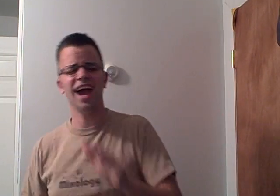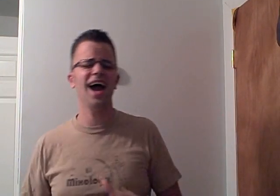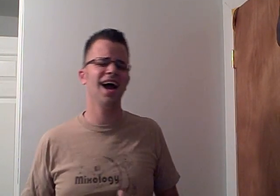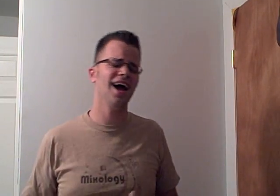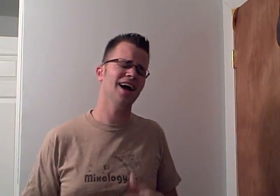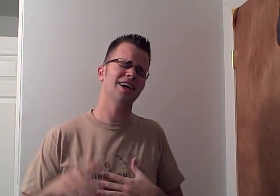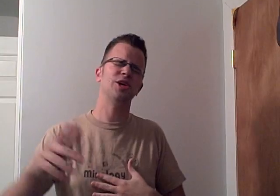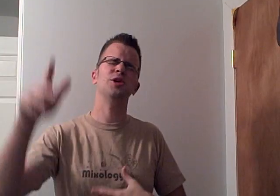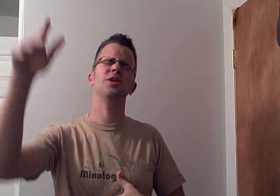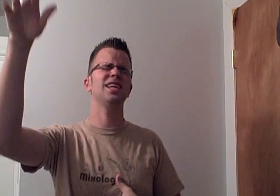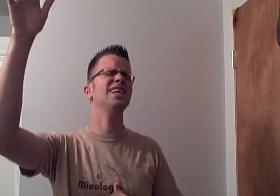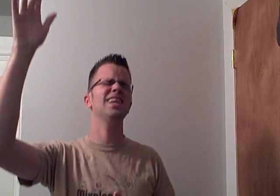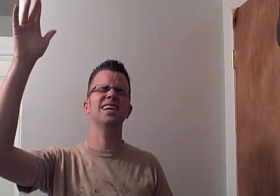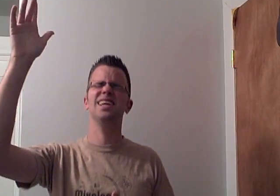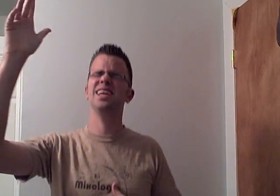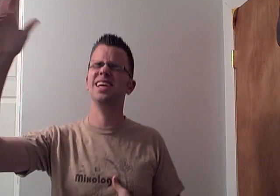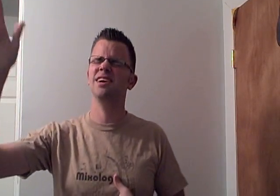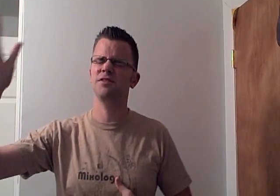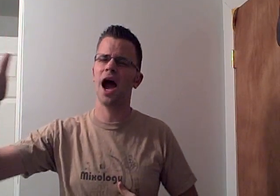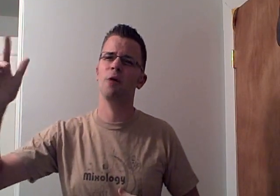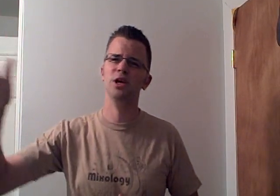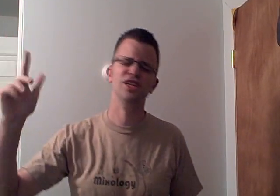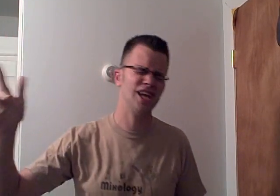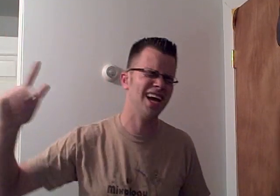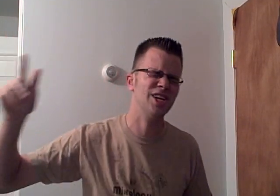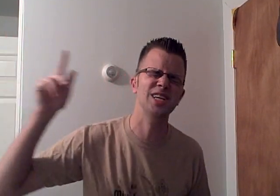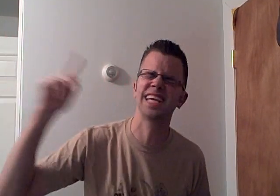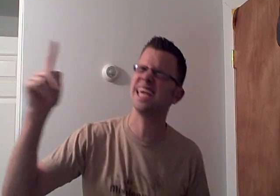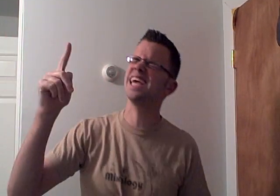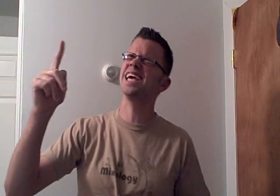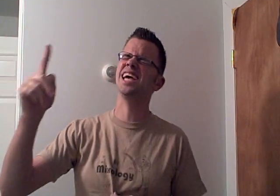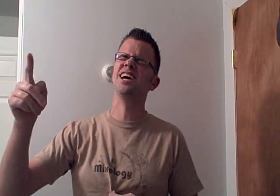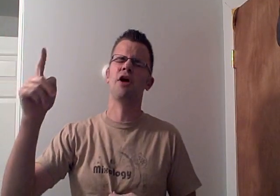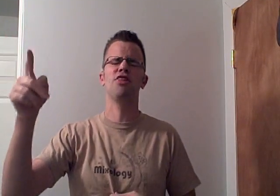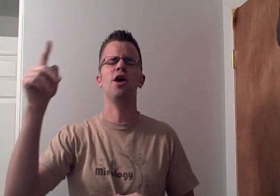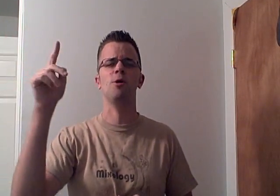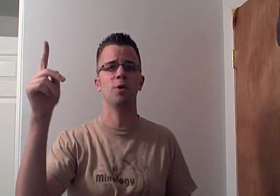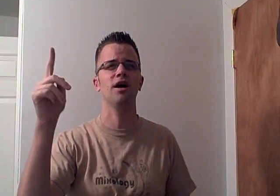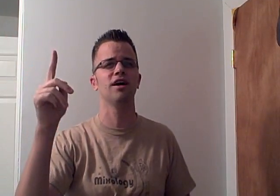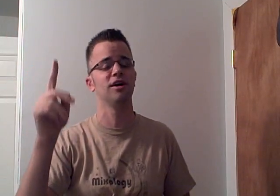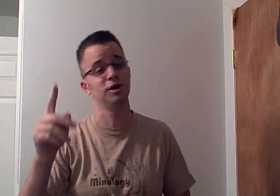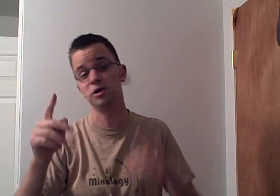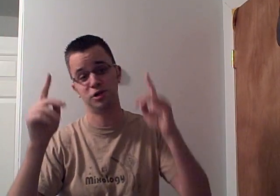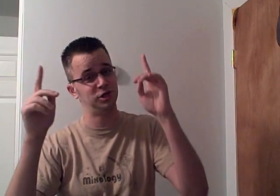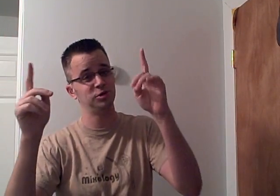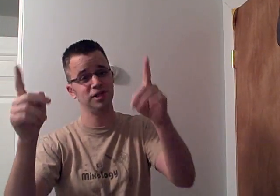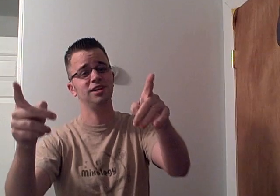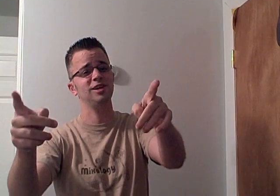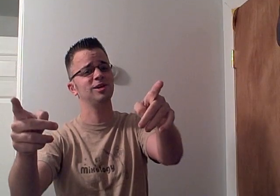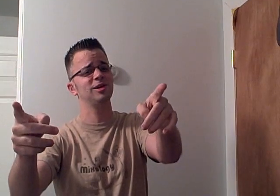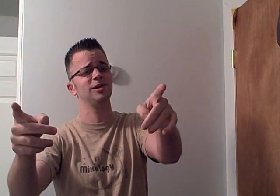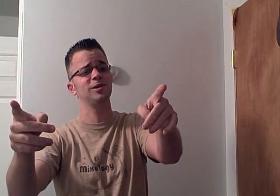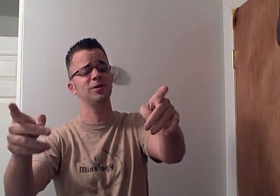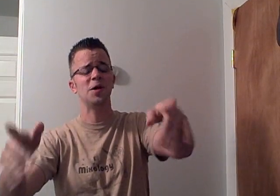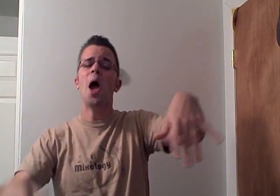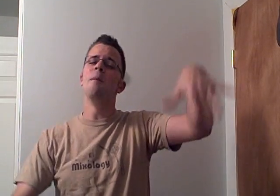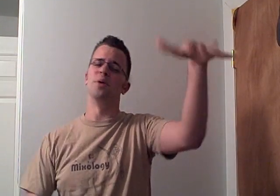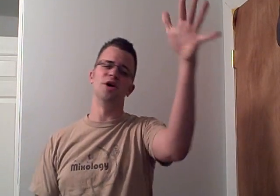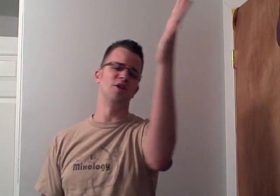I could live. I wish I could give the world to you. But